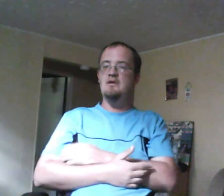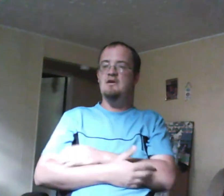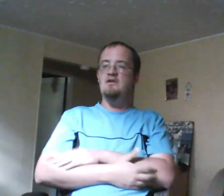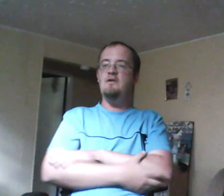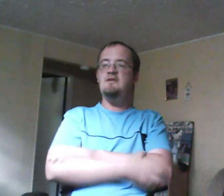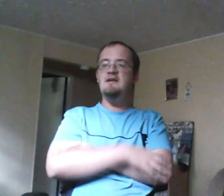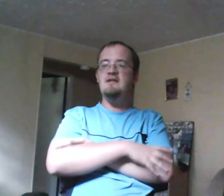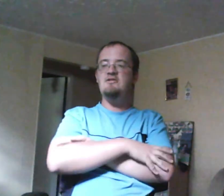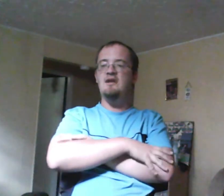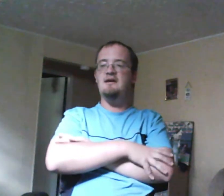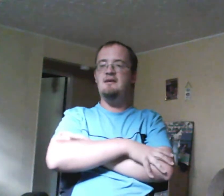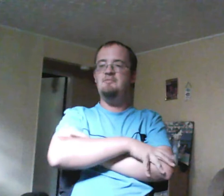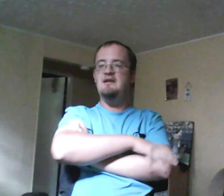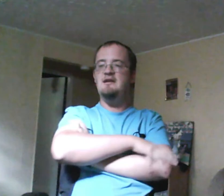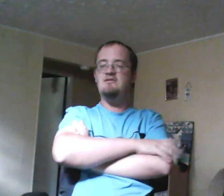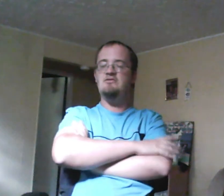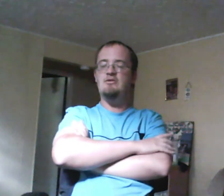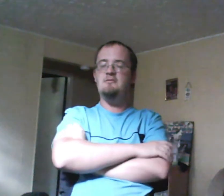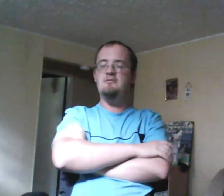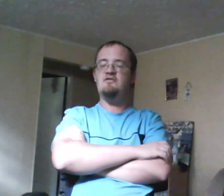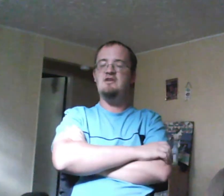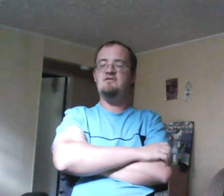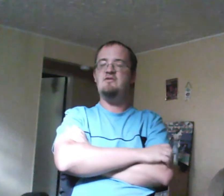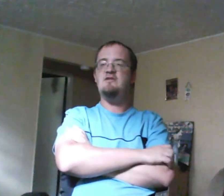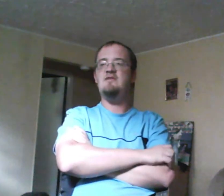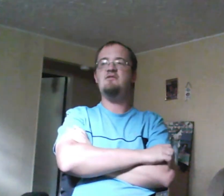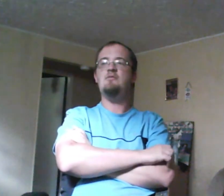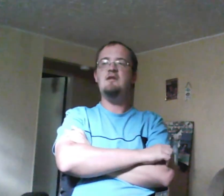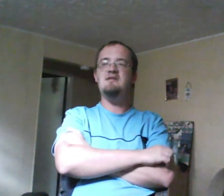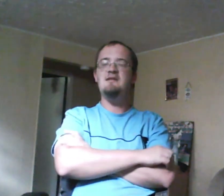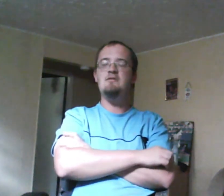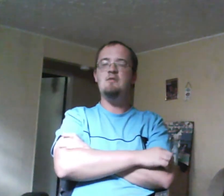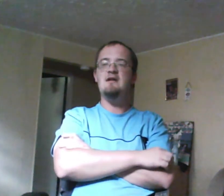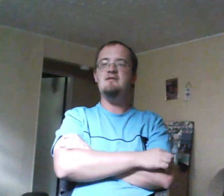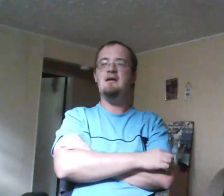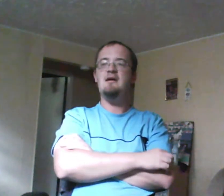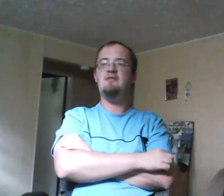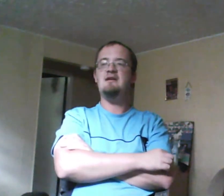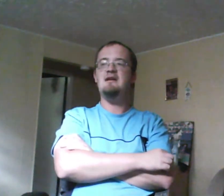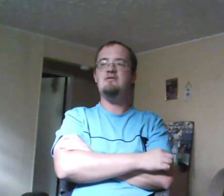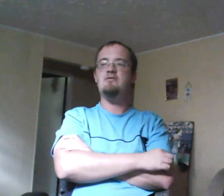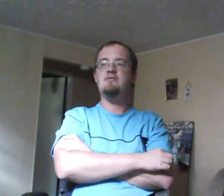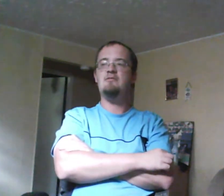Zoe then gets caught up in a storm of controversy thanks to Winston, who wanted to help Frankie get on the